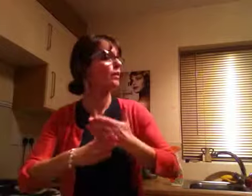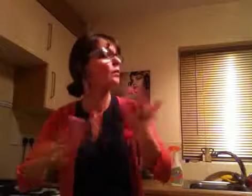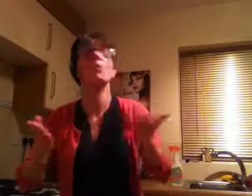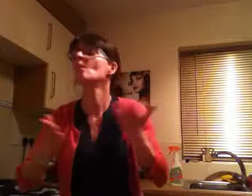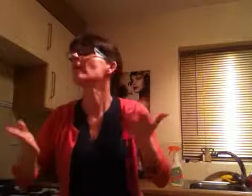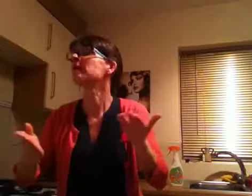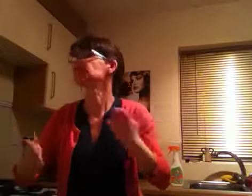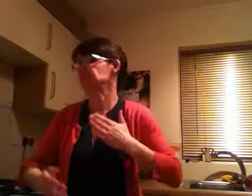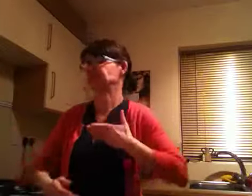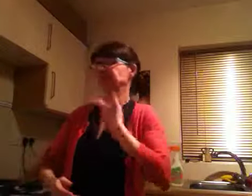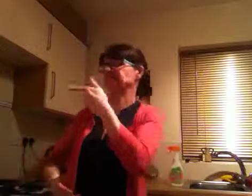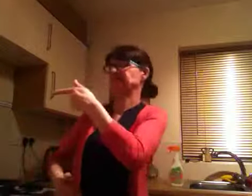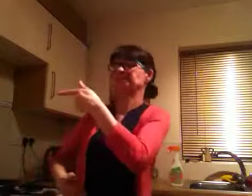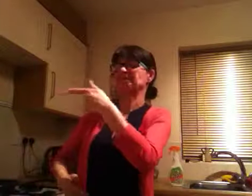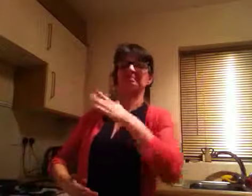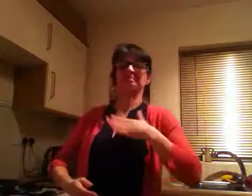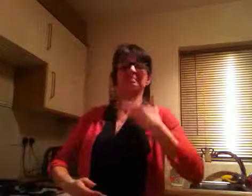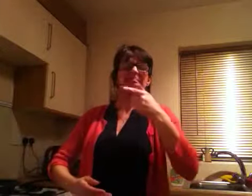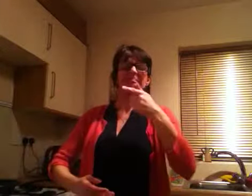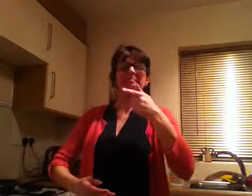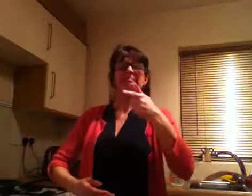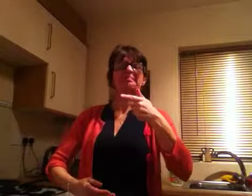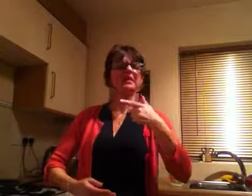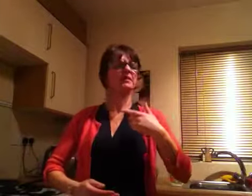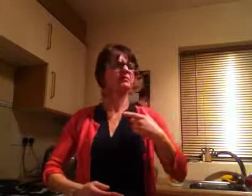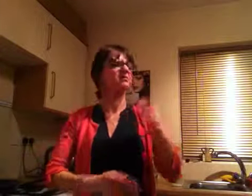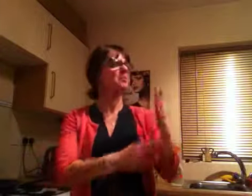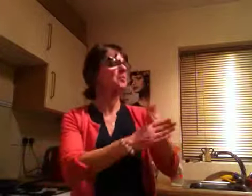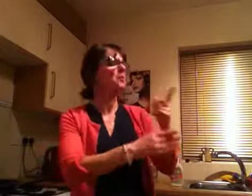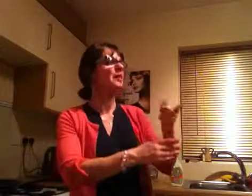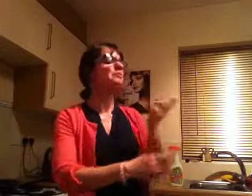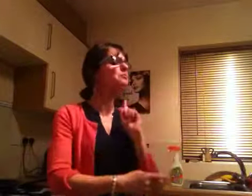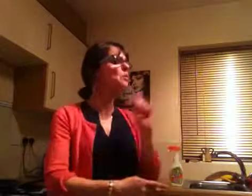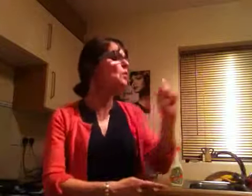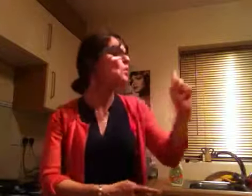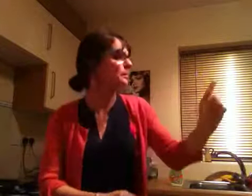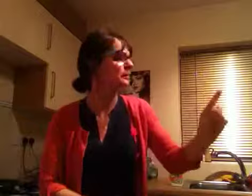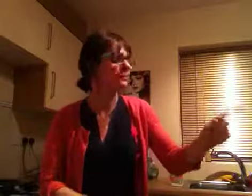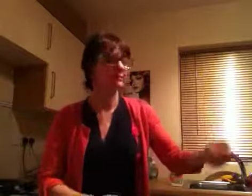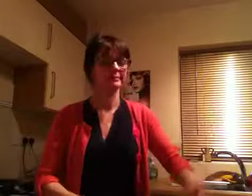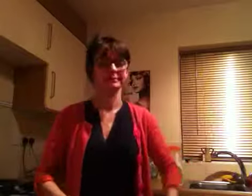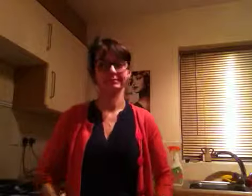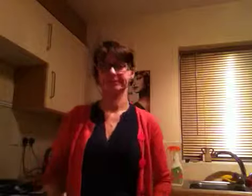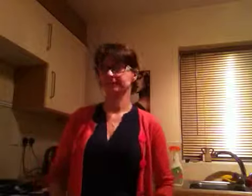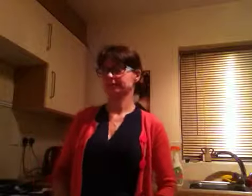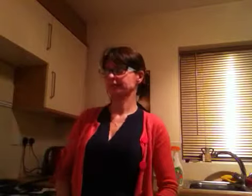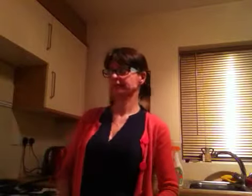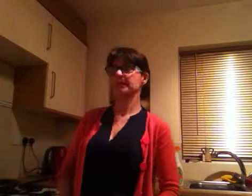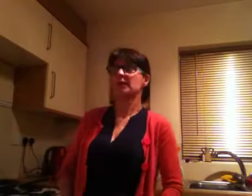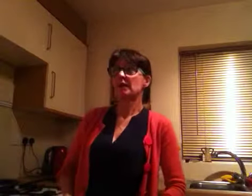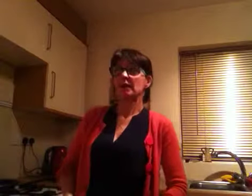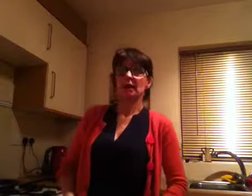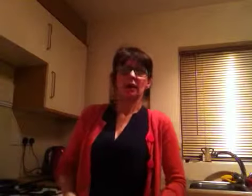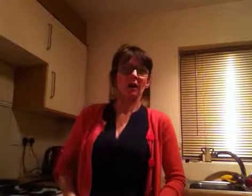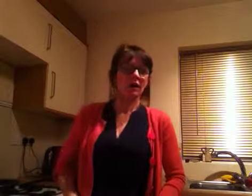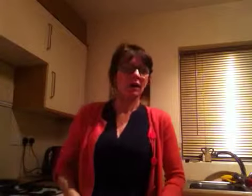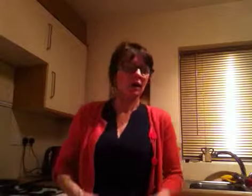My next challenge came with the choice of cleaning materials. Mrs K